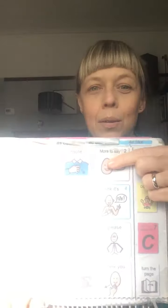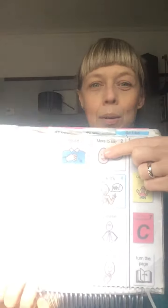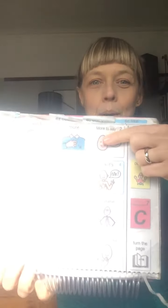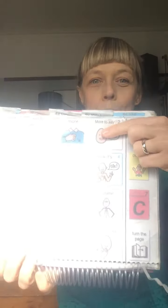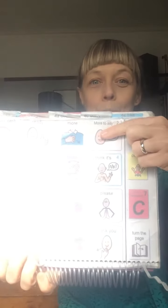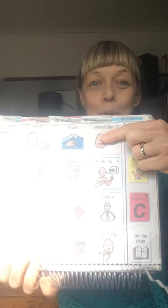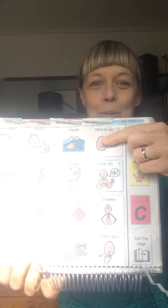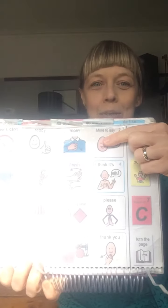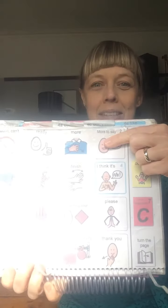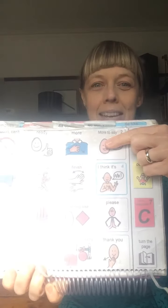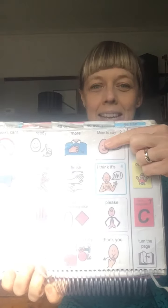More to say.